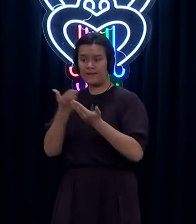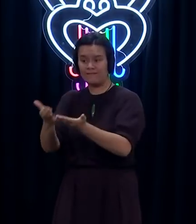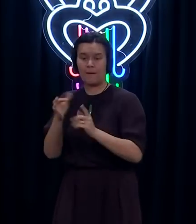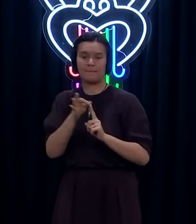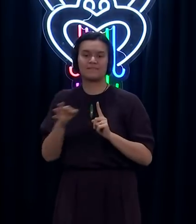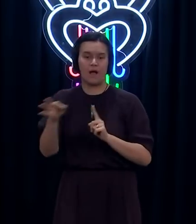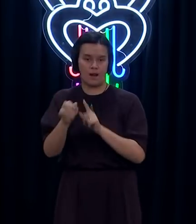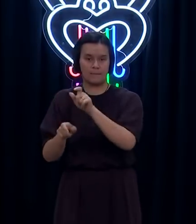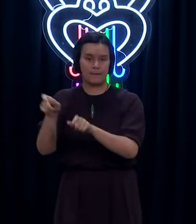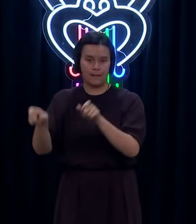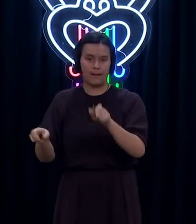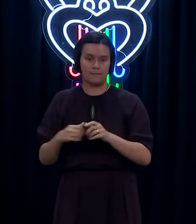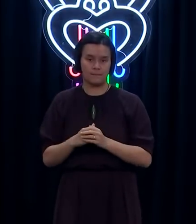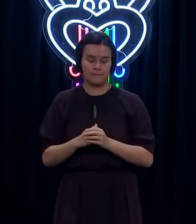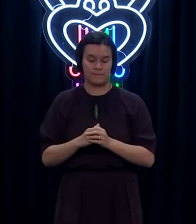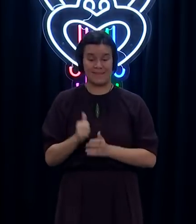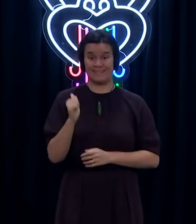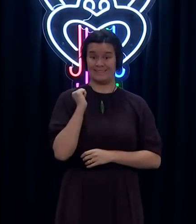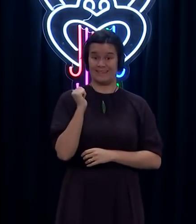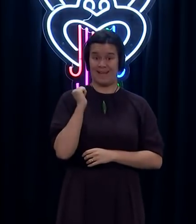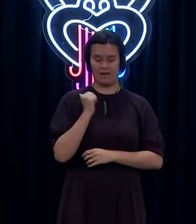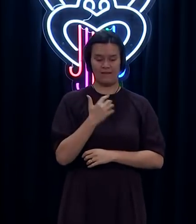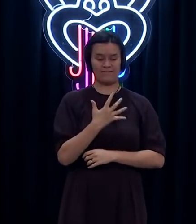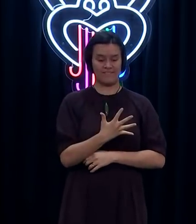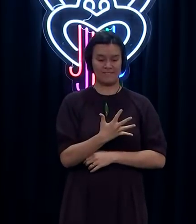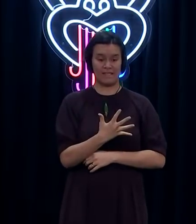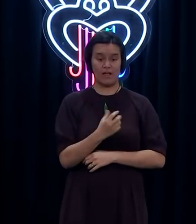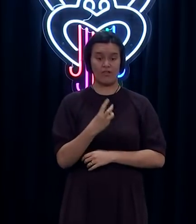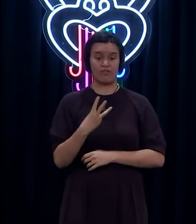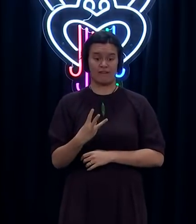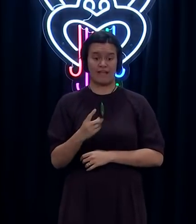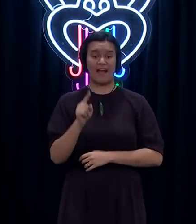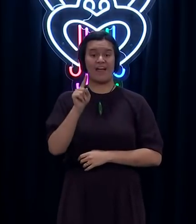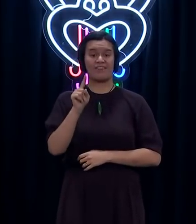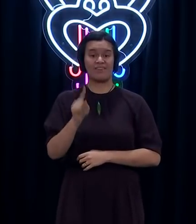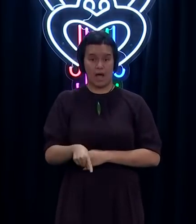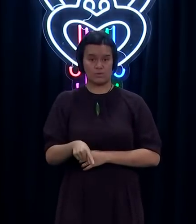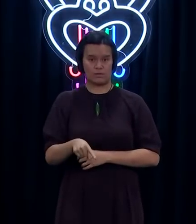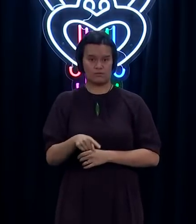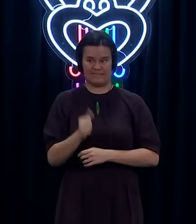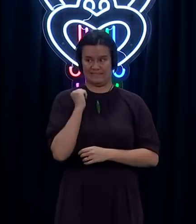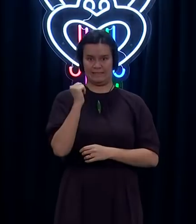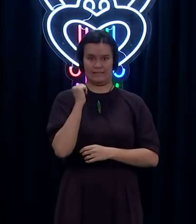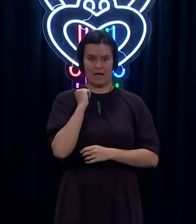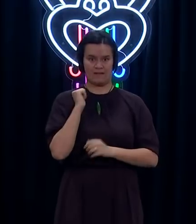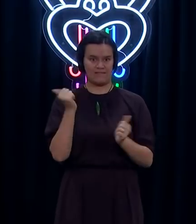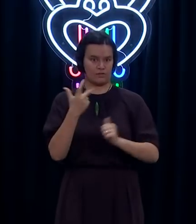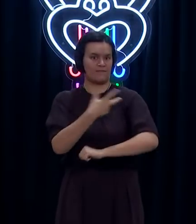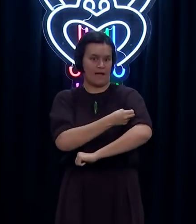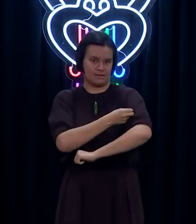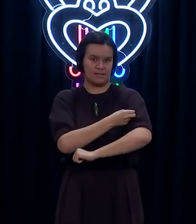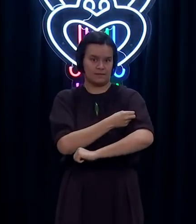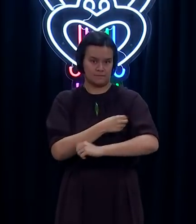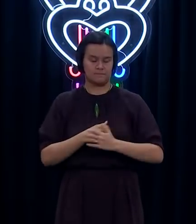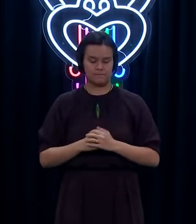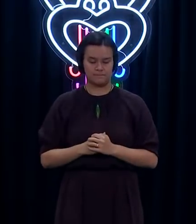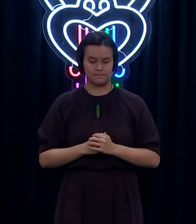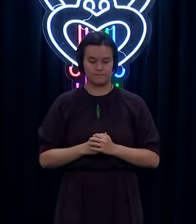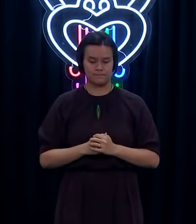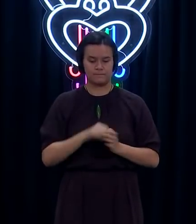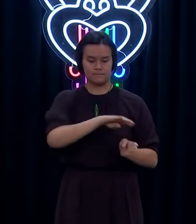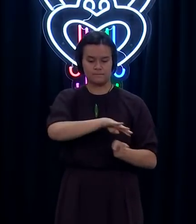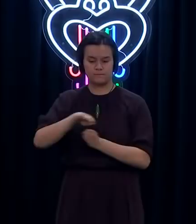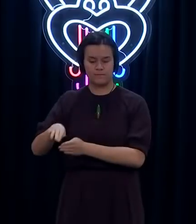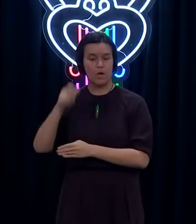Yesterday, there were 53,386 doses given nationally. And lastly, on wastewater,